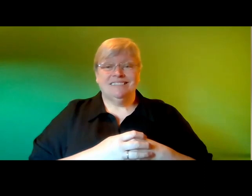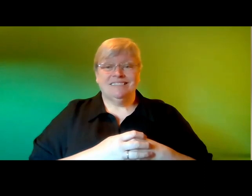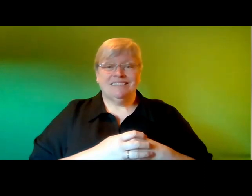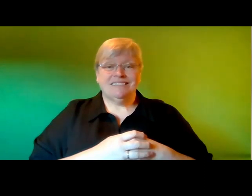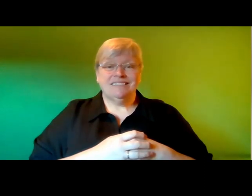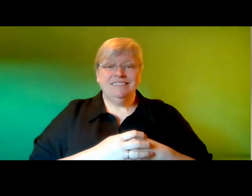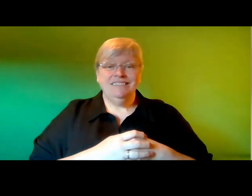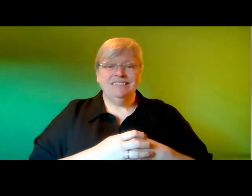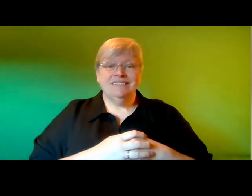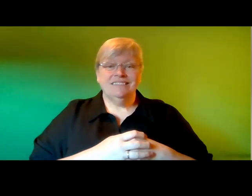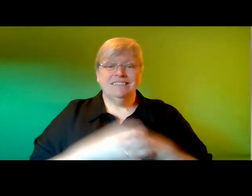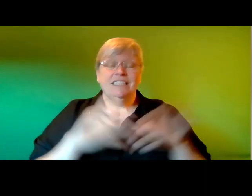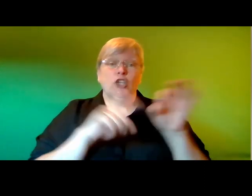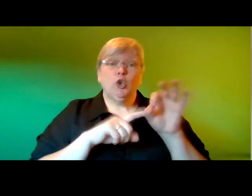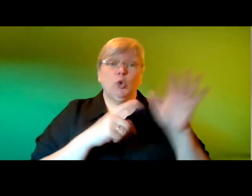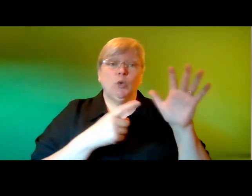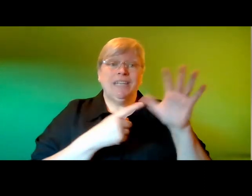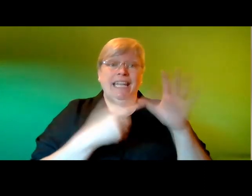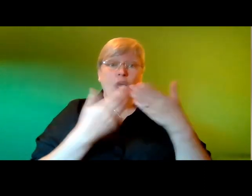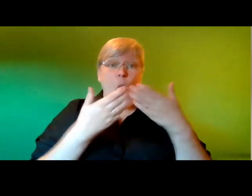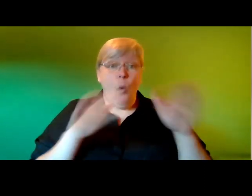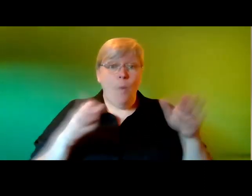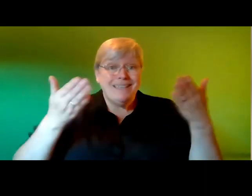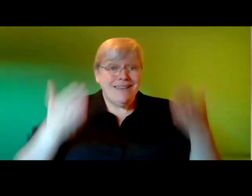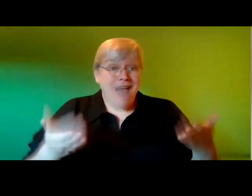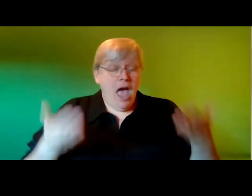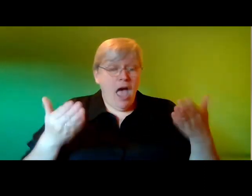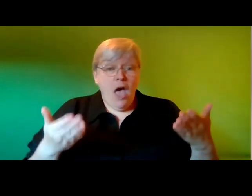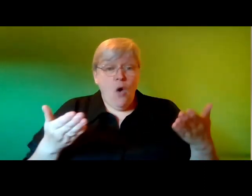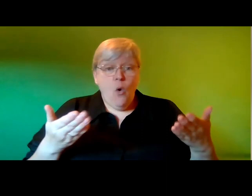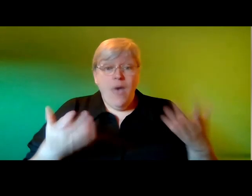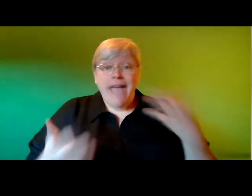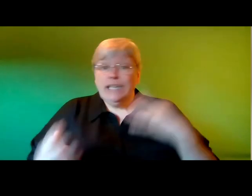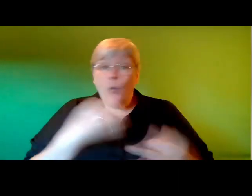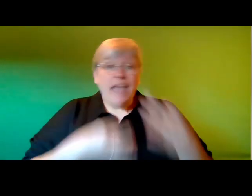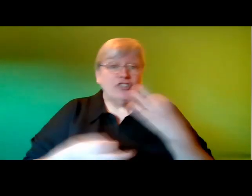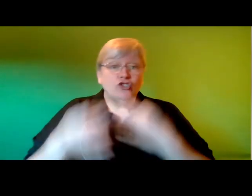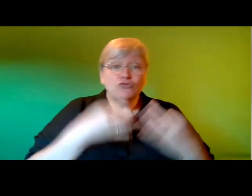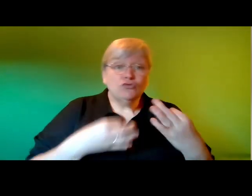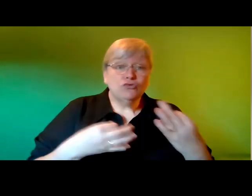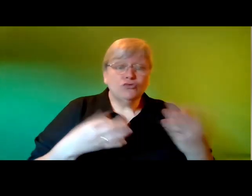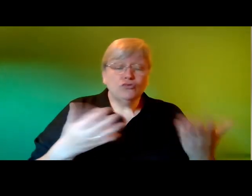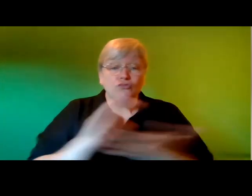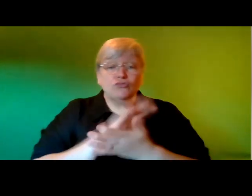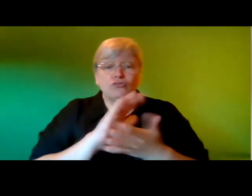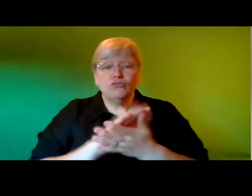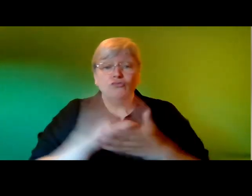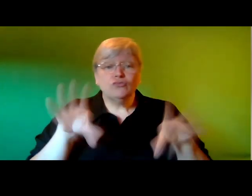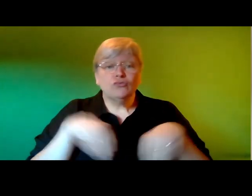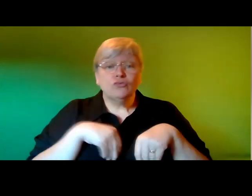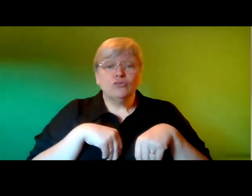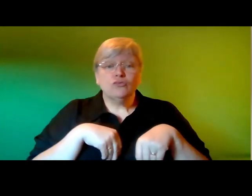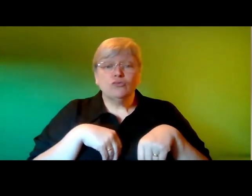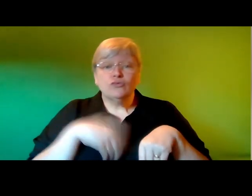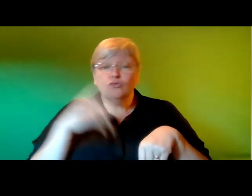the q a is now open i will be addressing any q a questions that have come through um if you're struggling to find it i'm sure